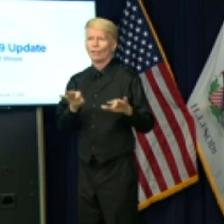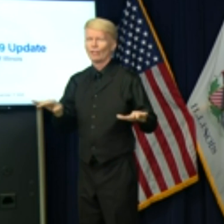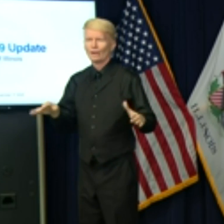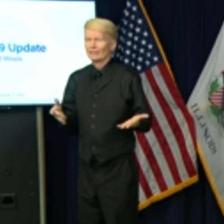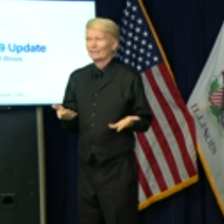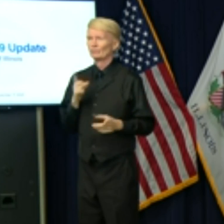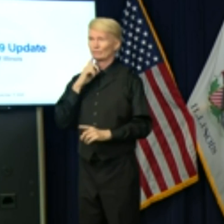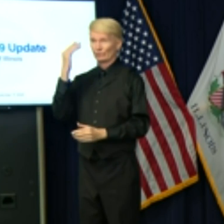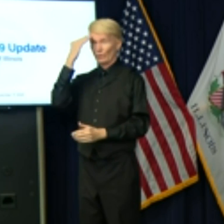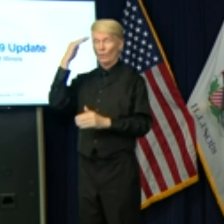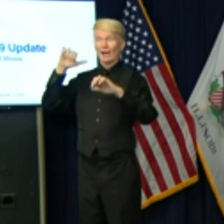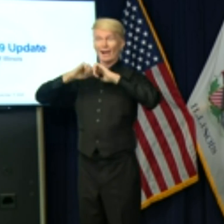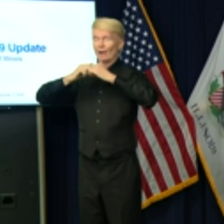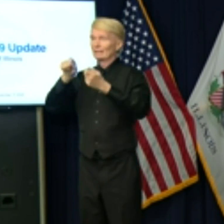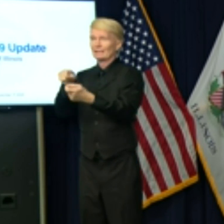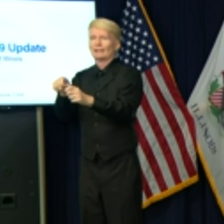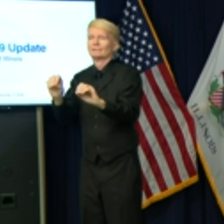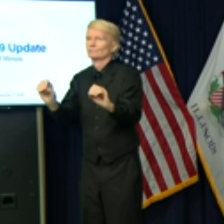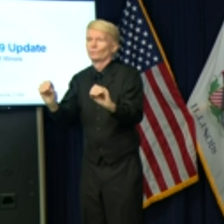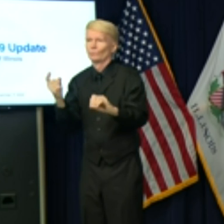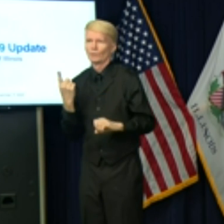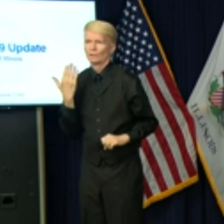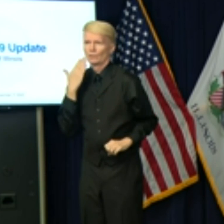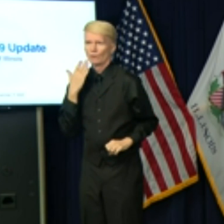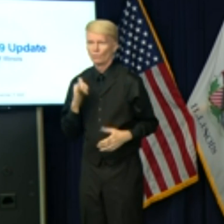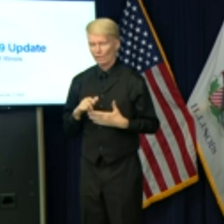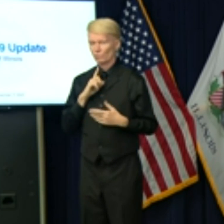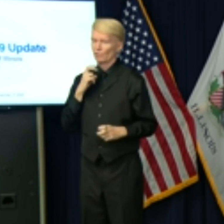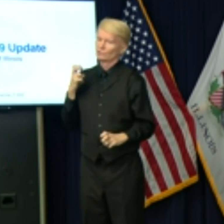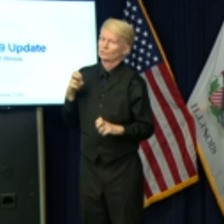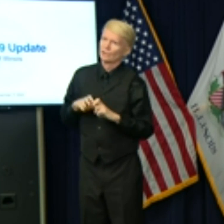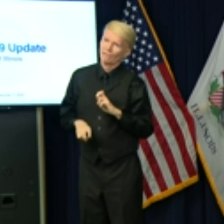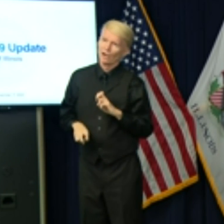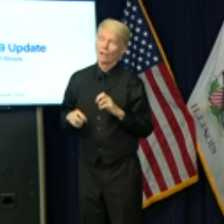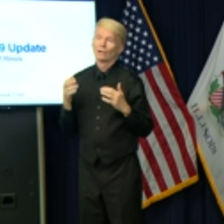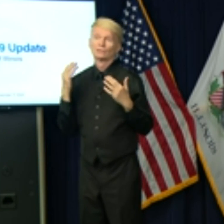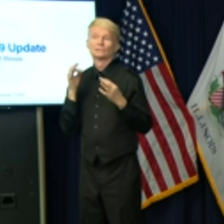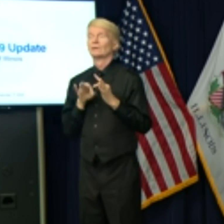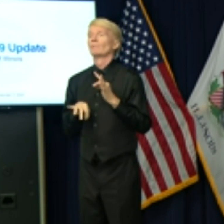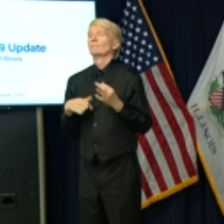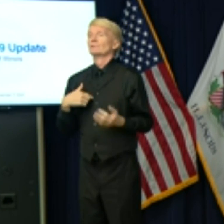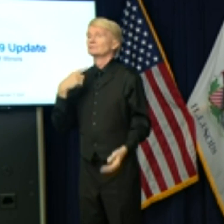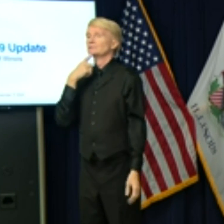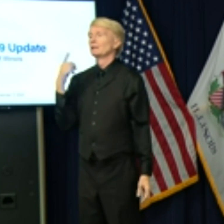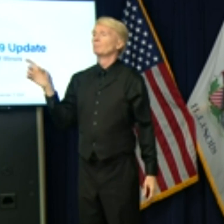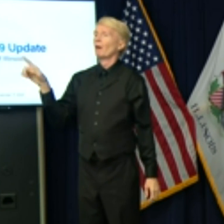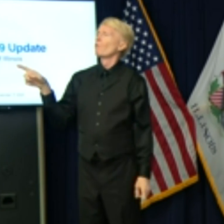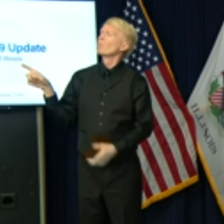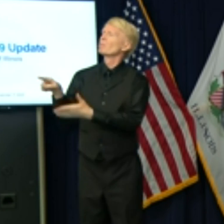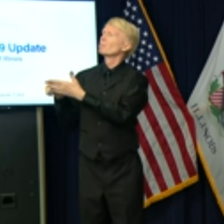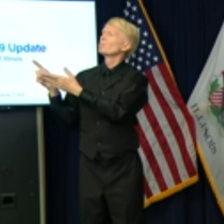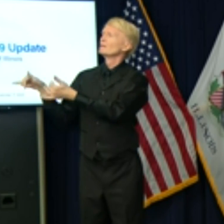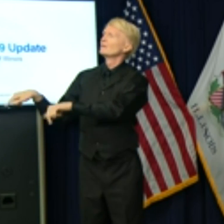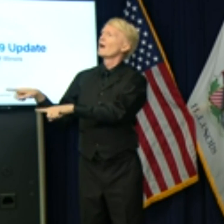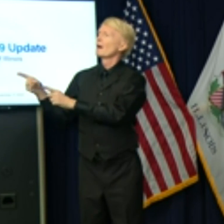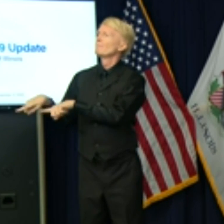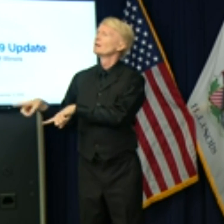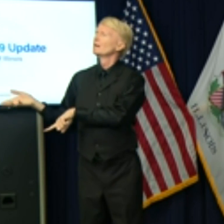I answer here, I want you to understand it's extraordinarily difficult simply to say this happened and therefore